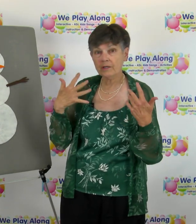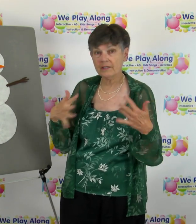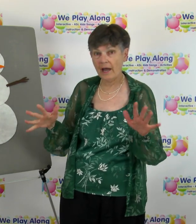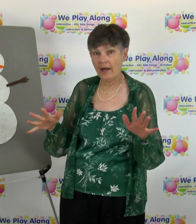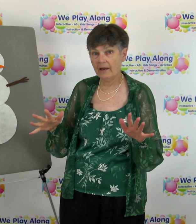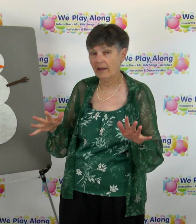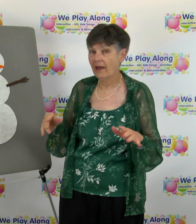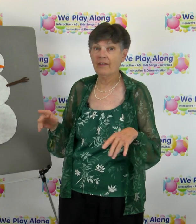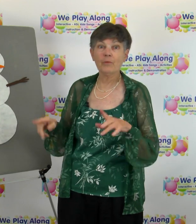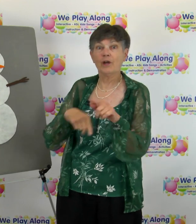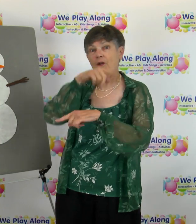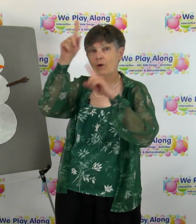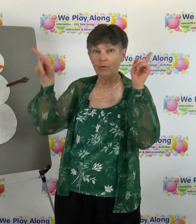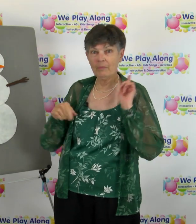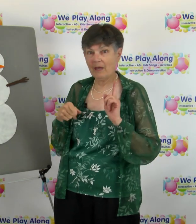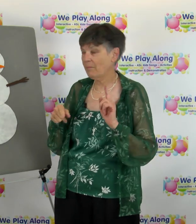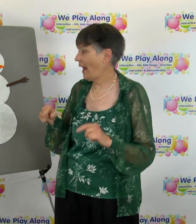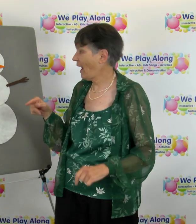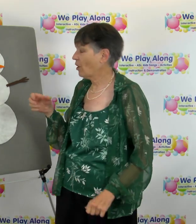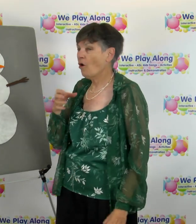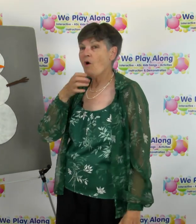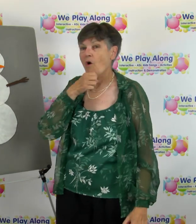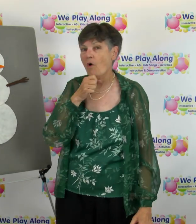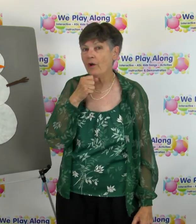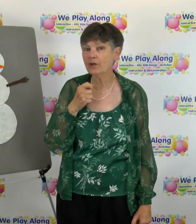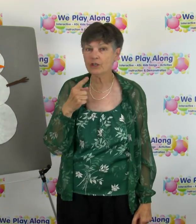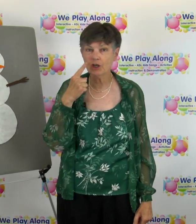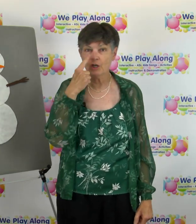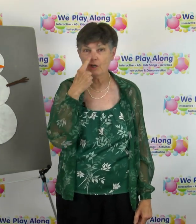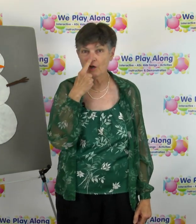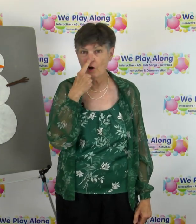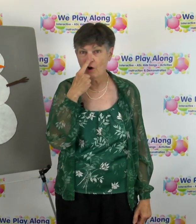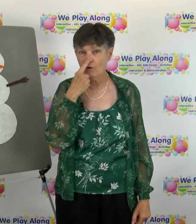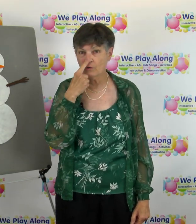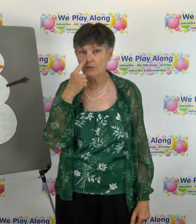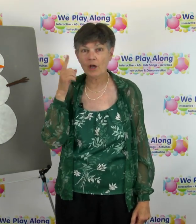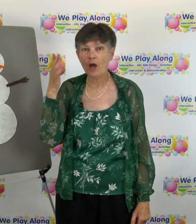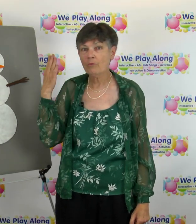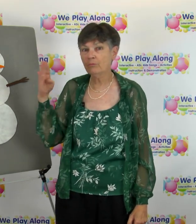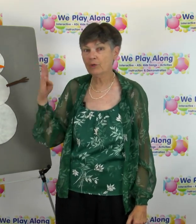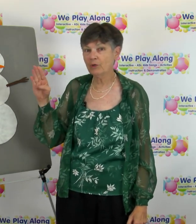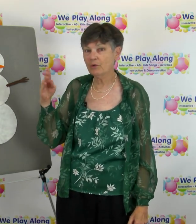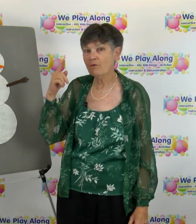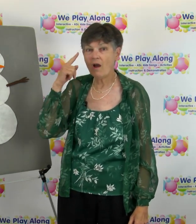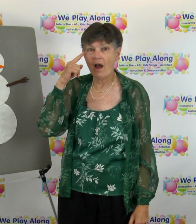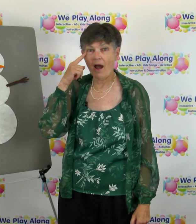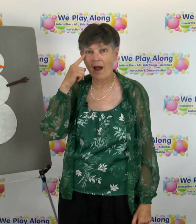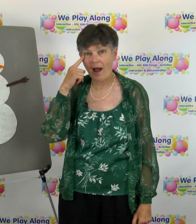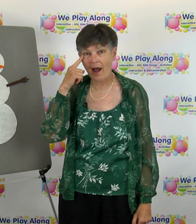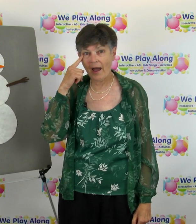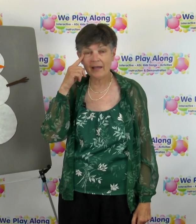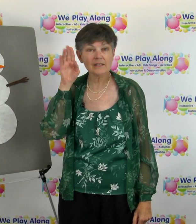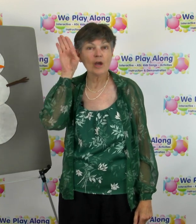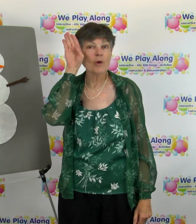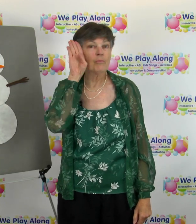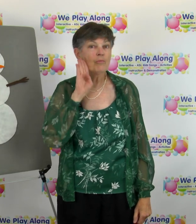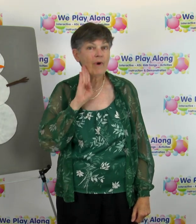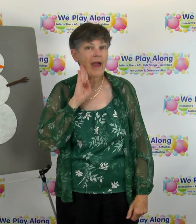done and then we're gonna repeat back orange nose blue eyes brown